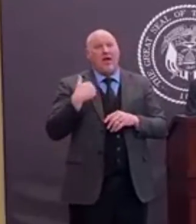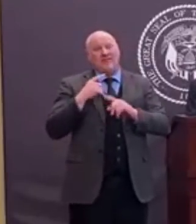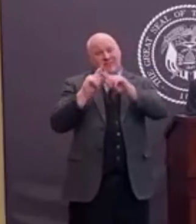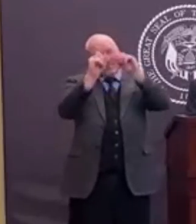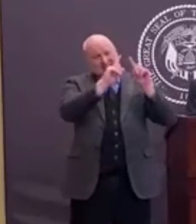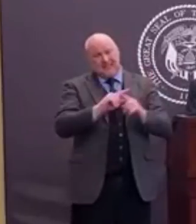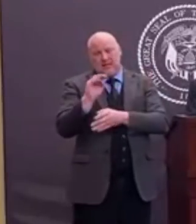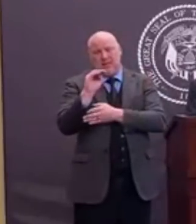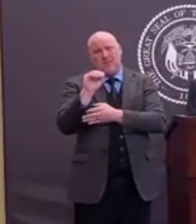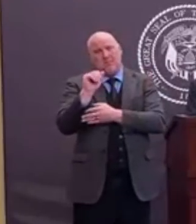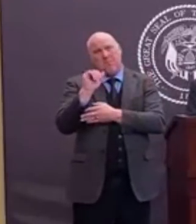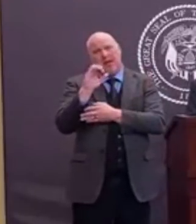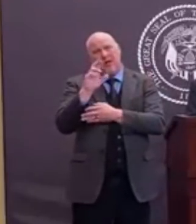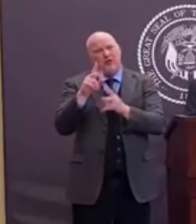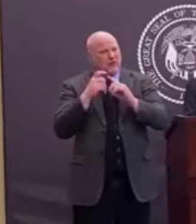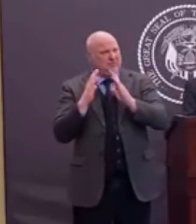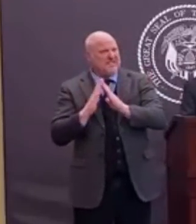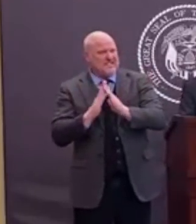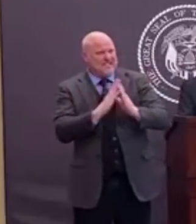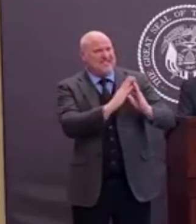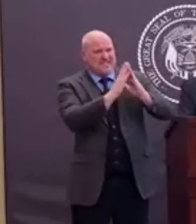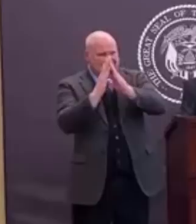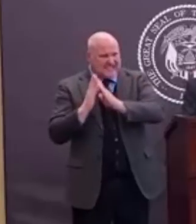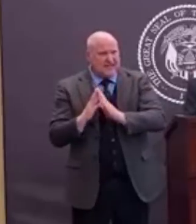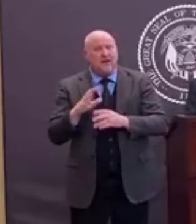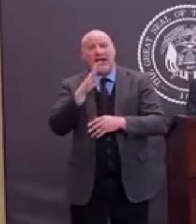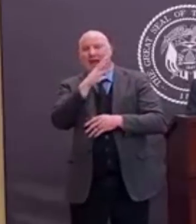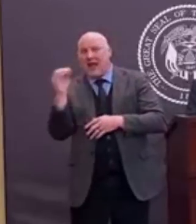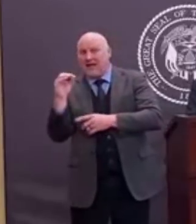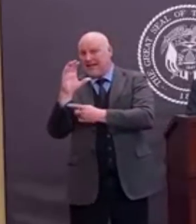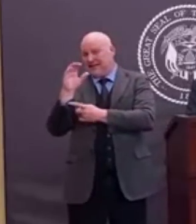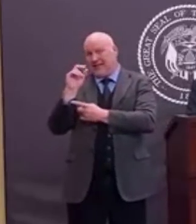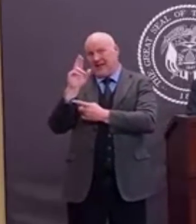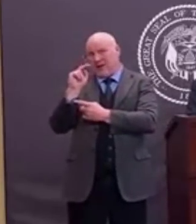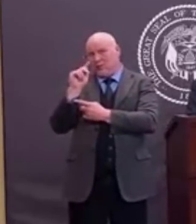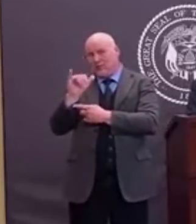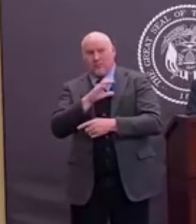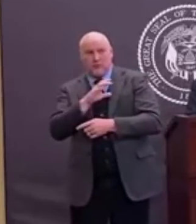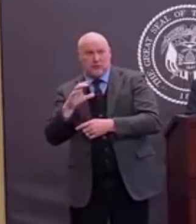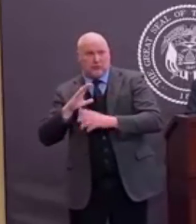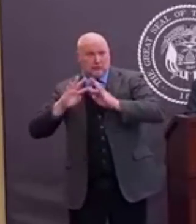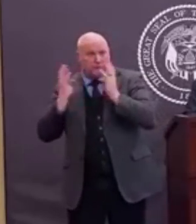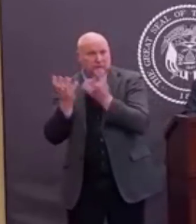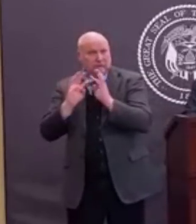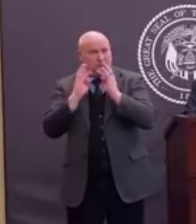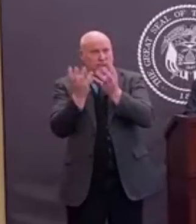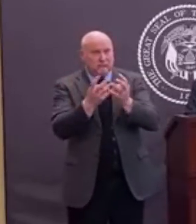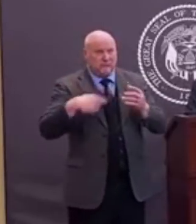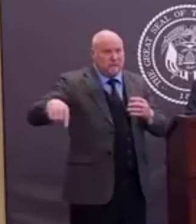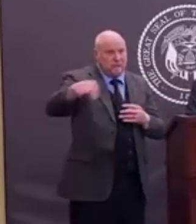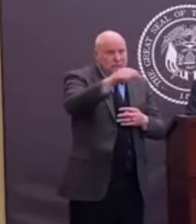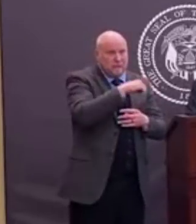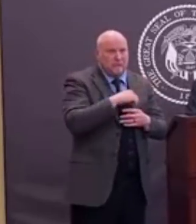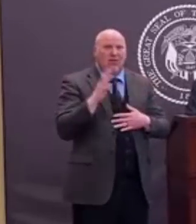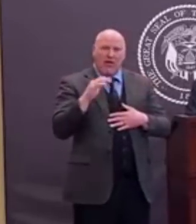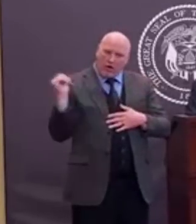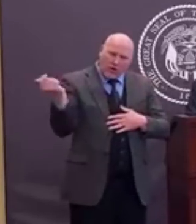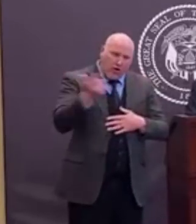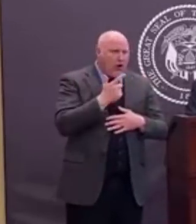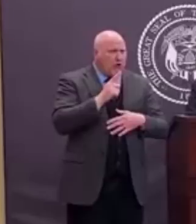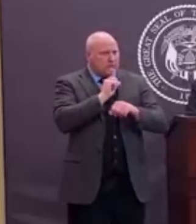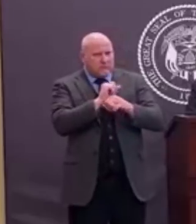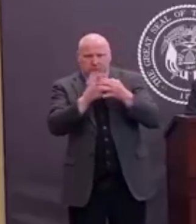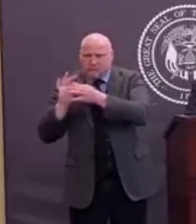county commissioners, county council people, can work together. And really, as is appropriate and necessary,